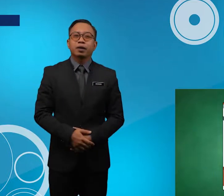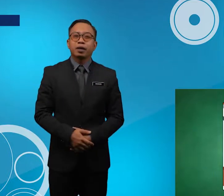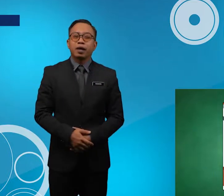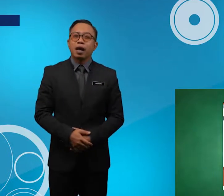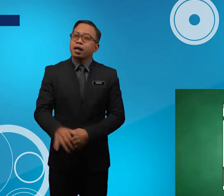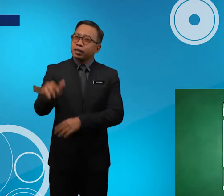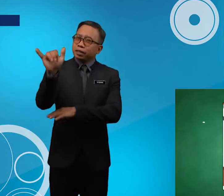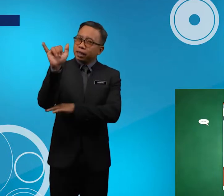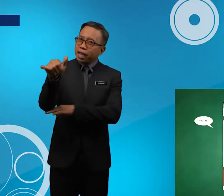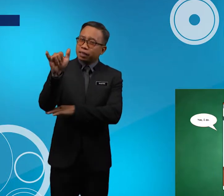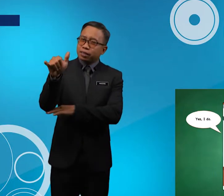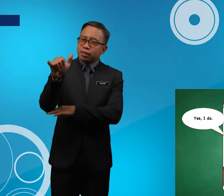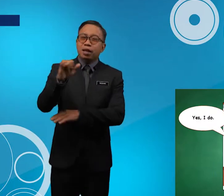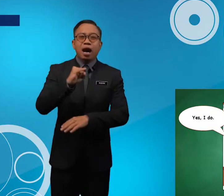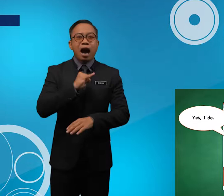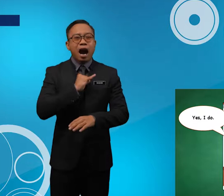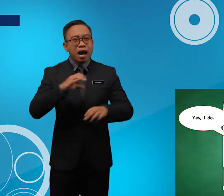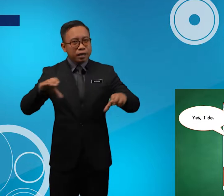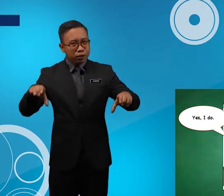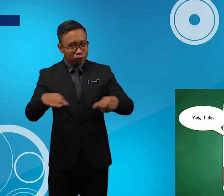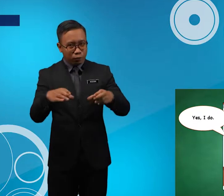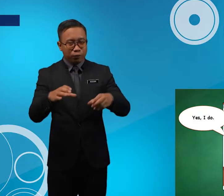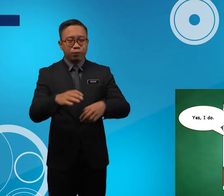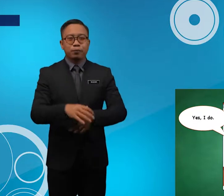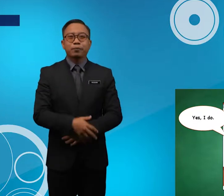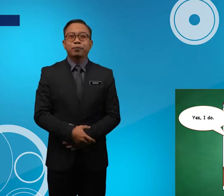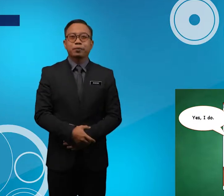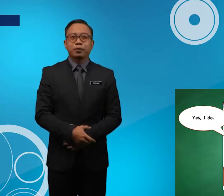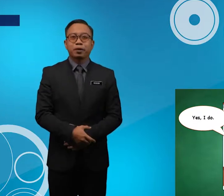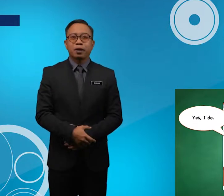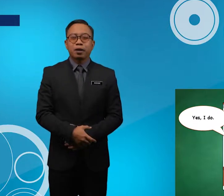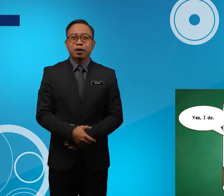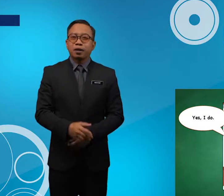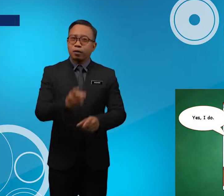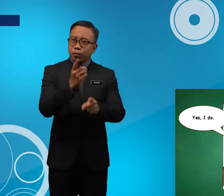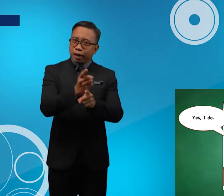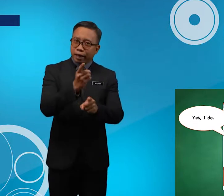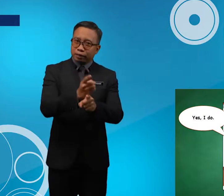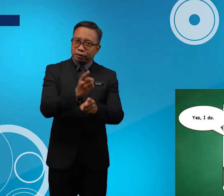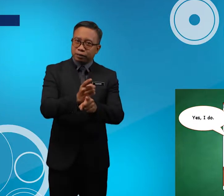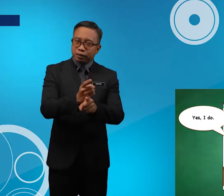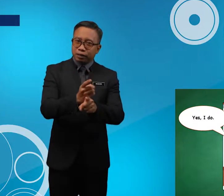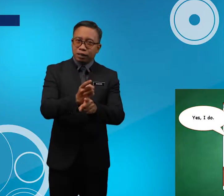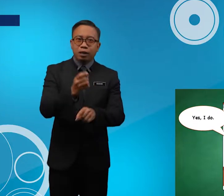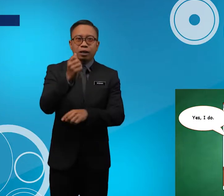Yes I Do Correct You